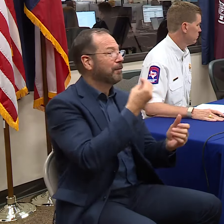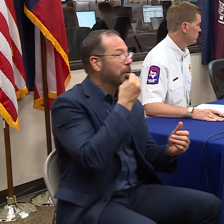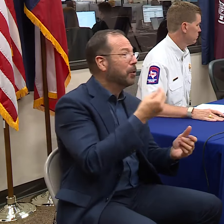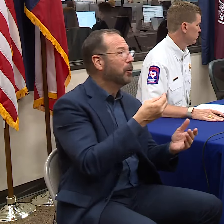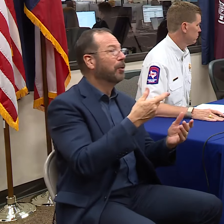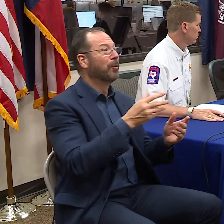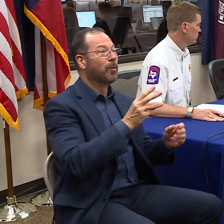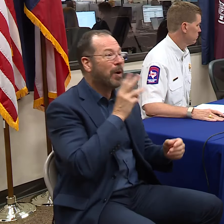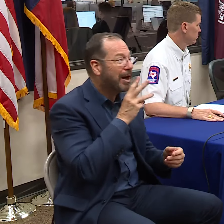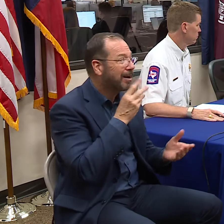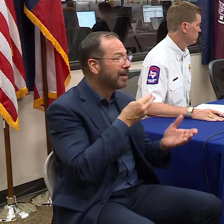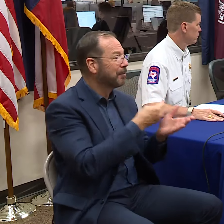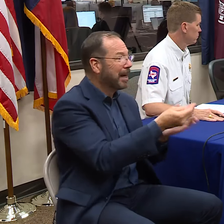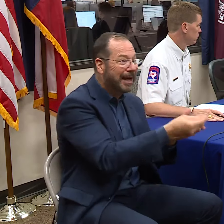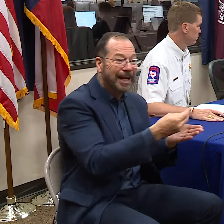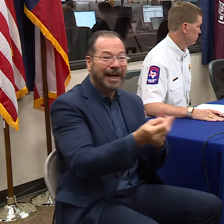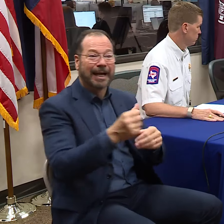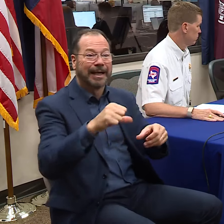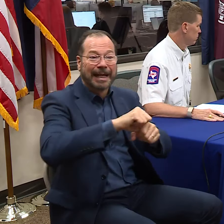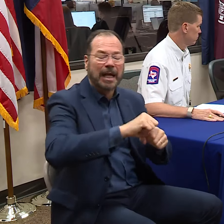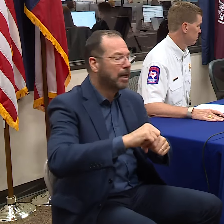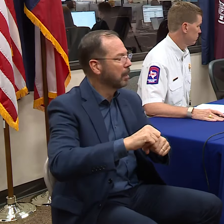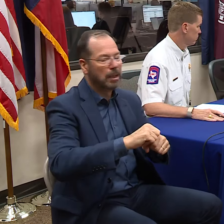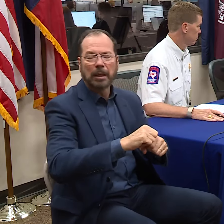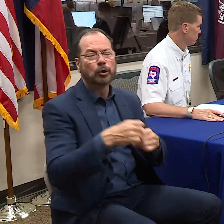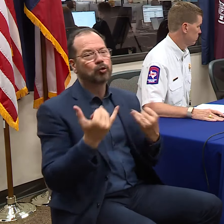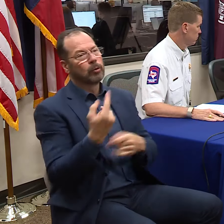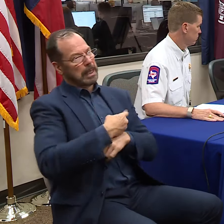gas in your car. It would be a good thing to do it today.